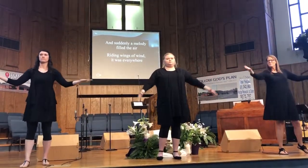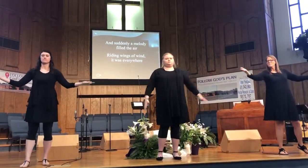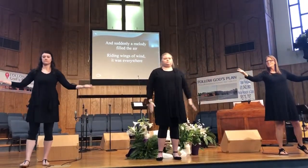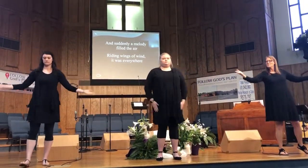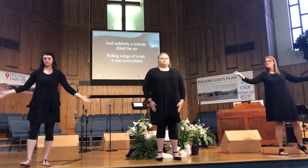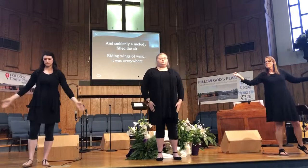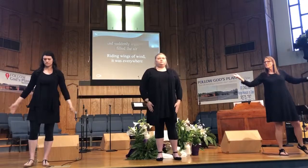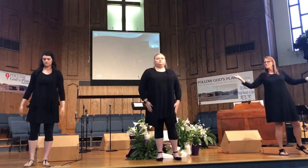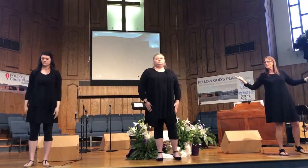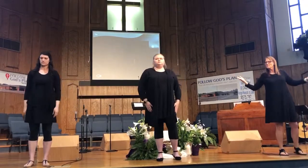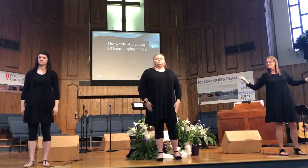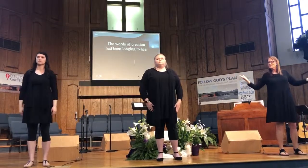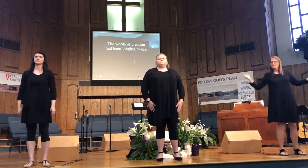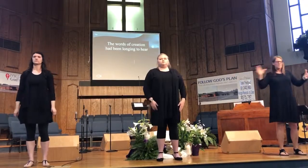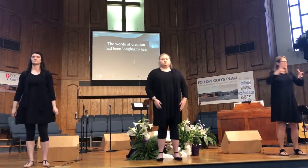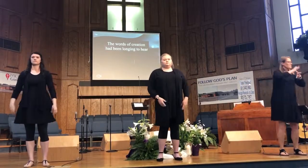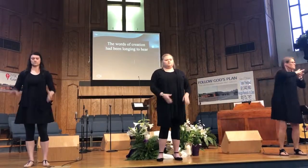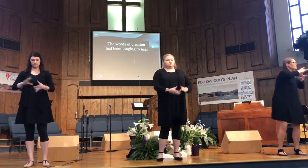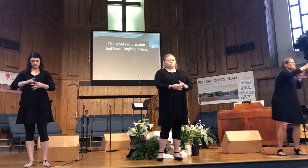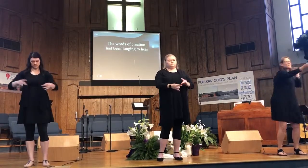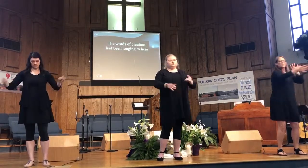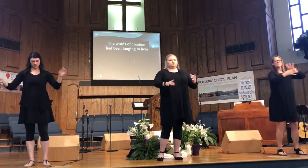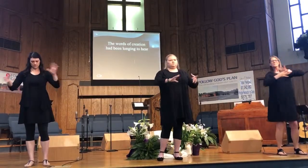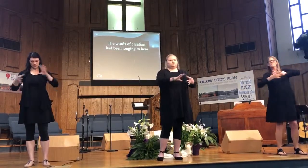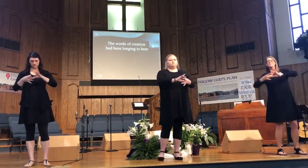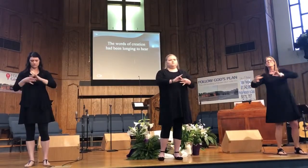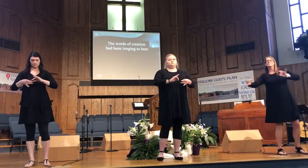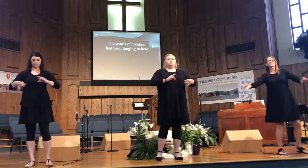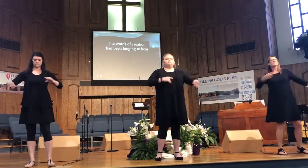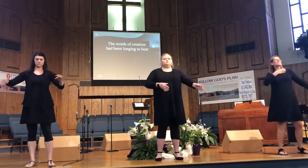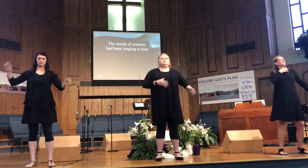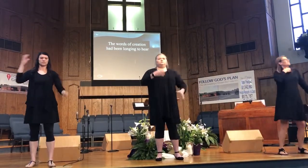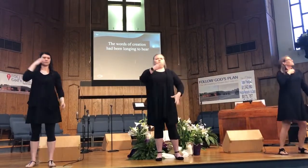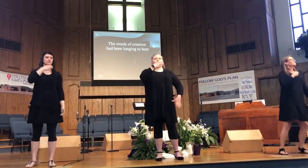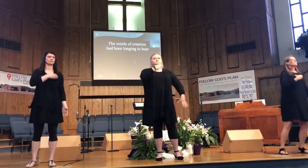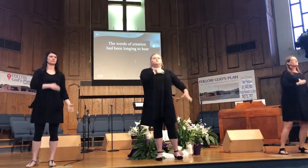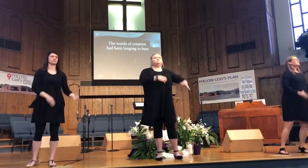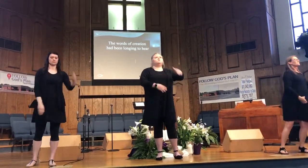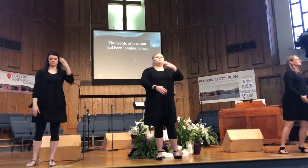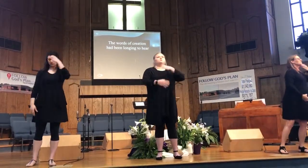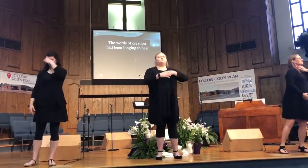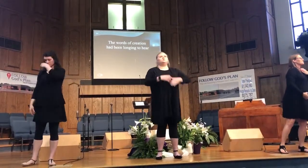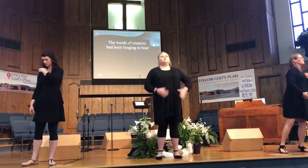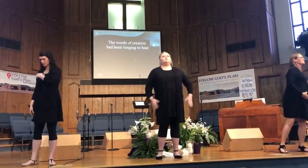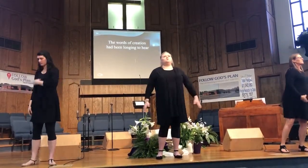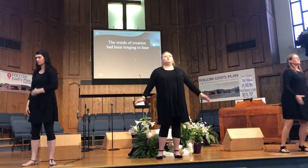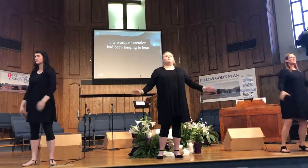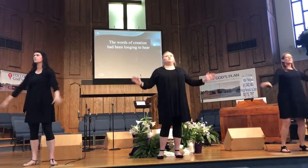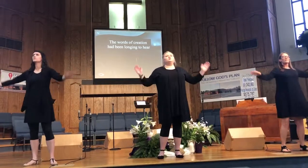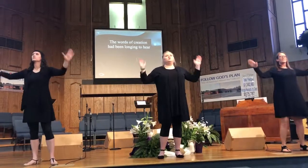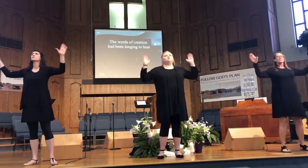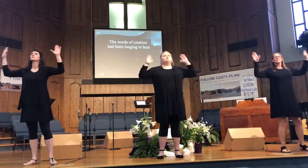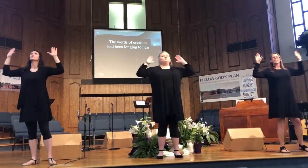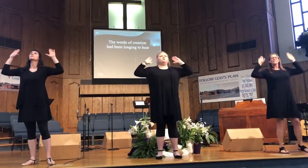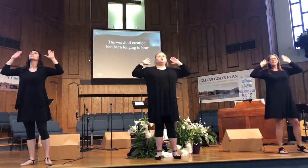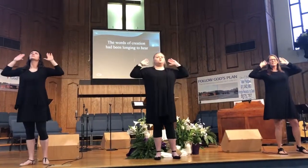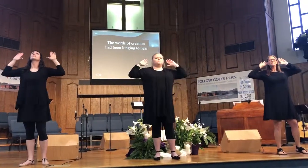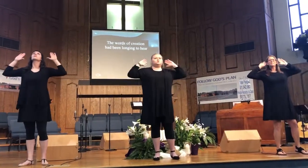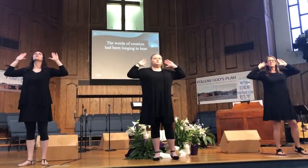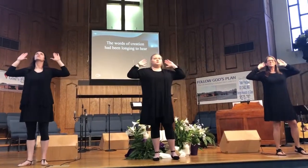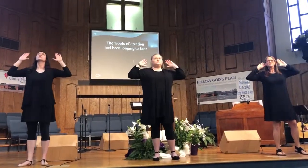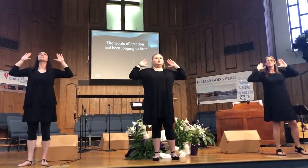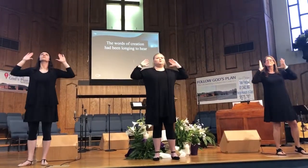way The life of a creation Did allowing